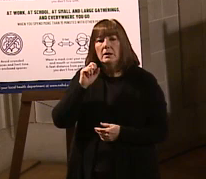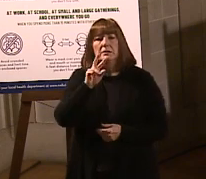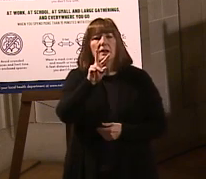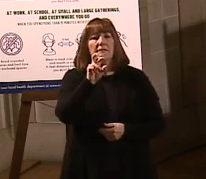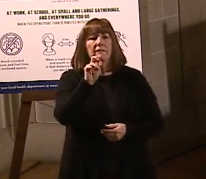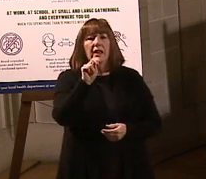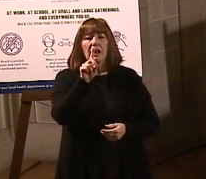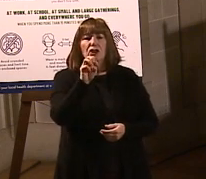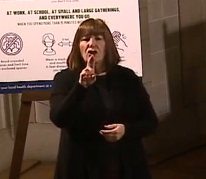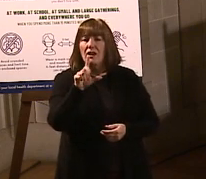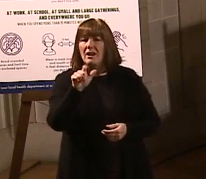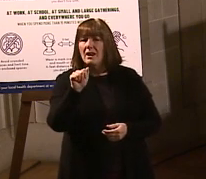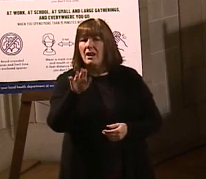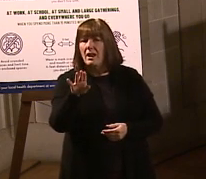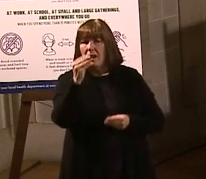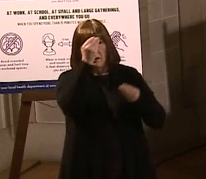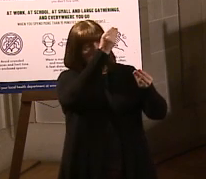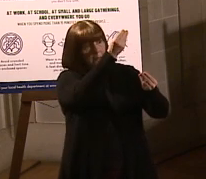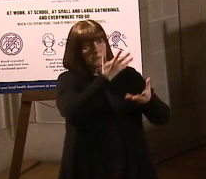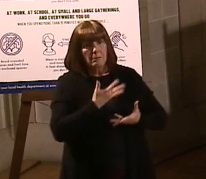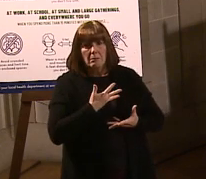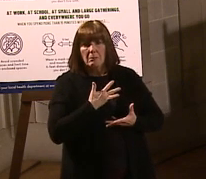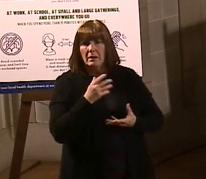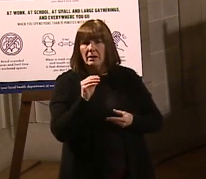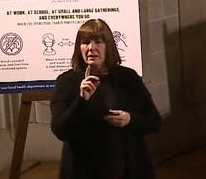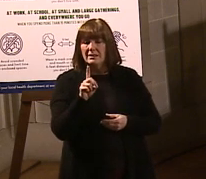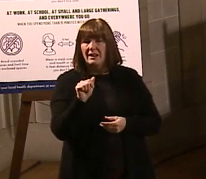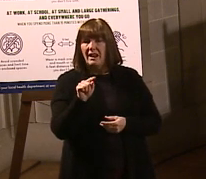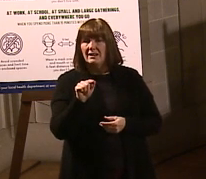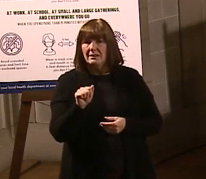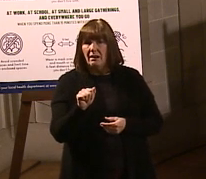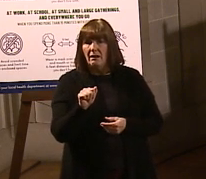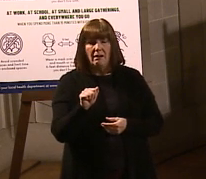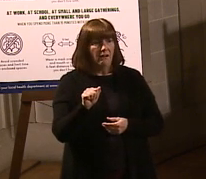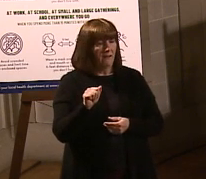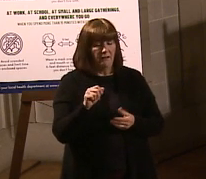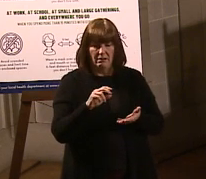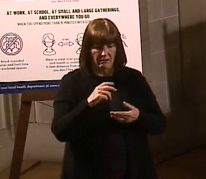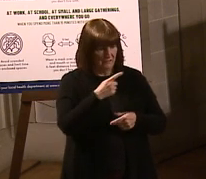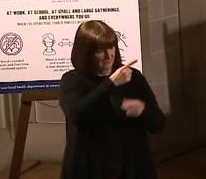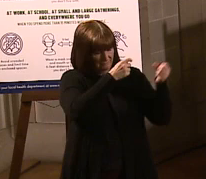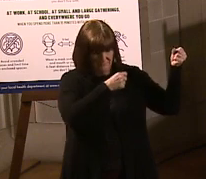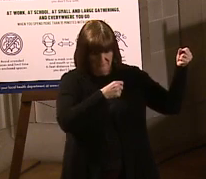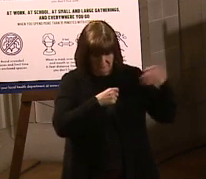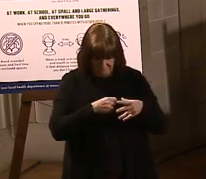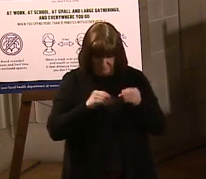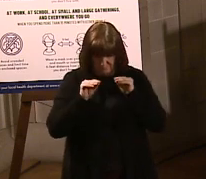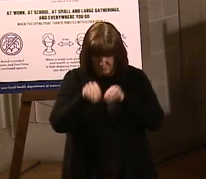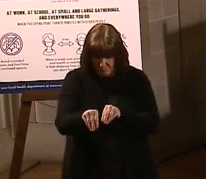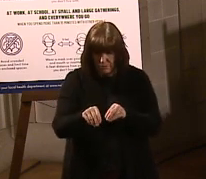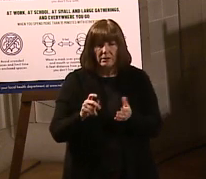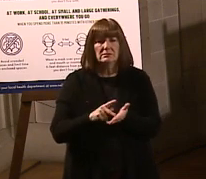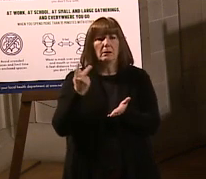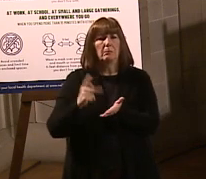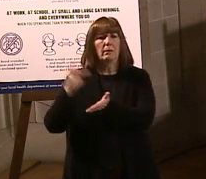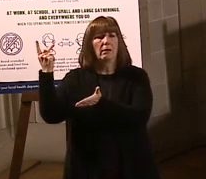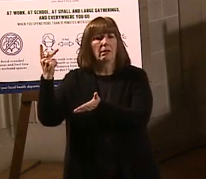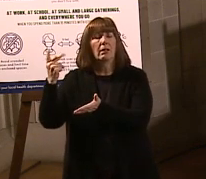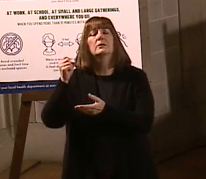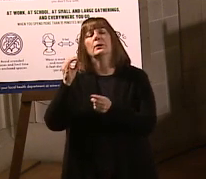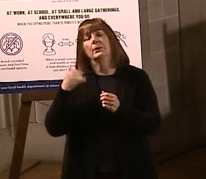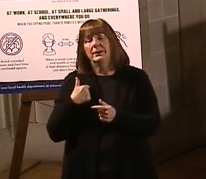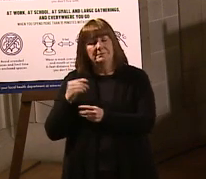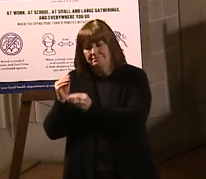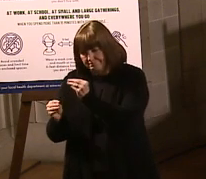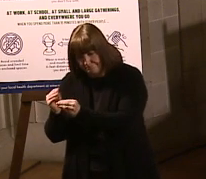transmission issue that resulted in duplications. The issue has since been resolved through process improvement steps. As we continue